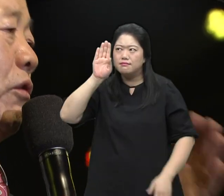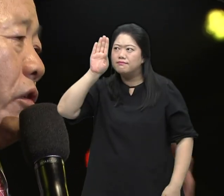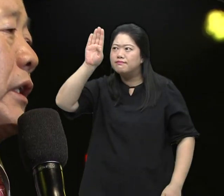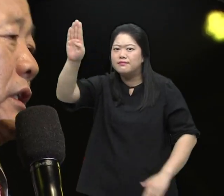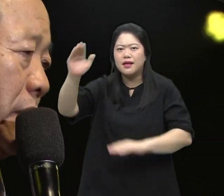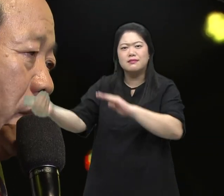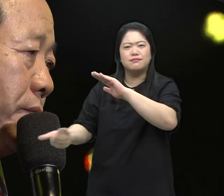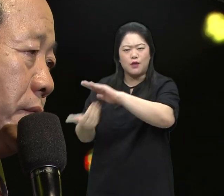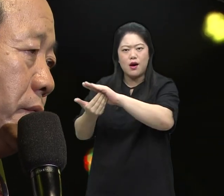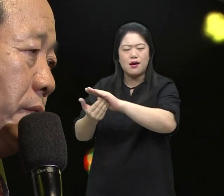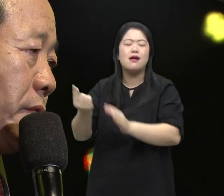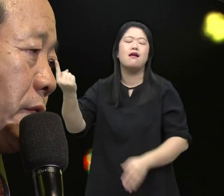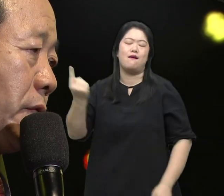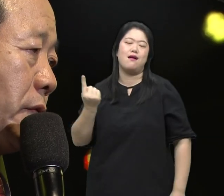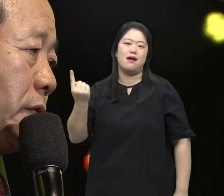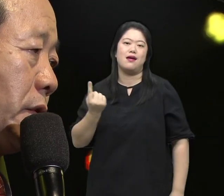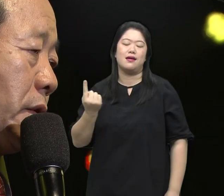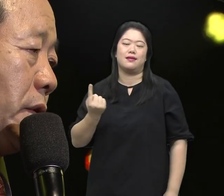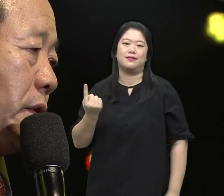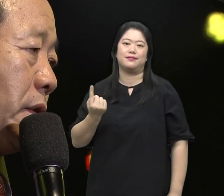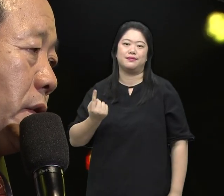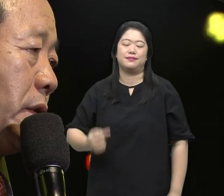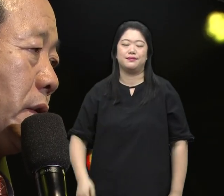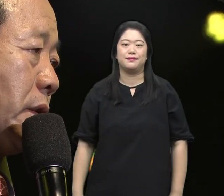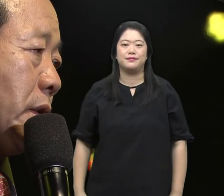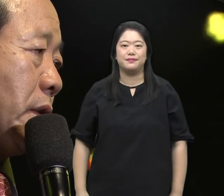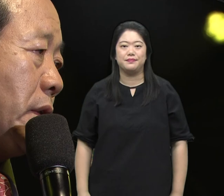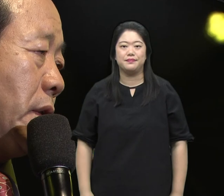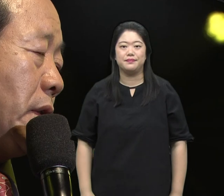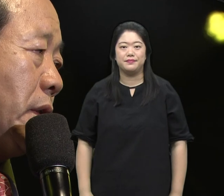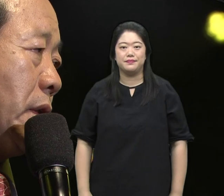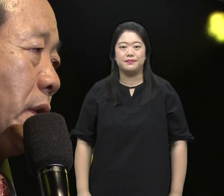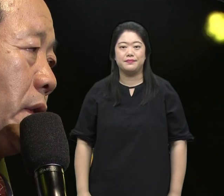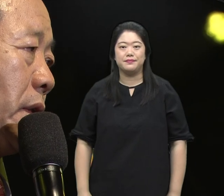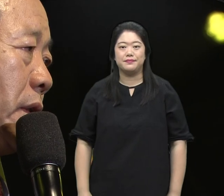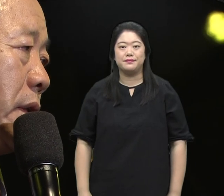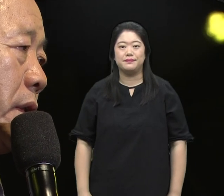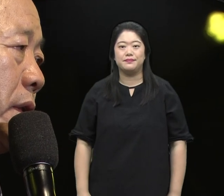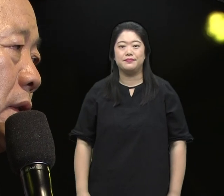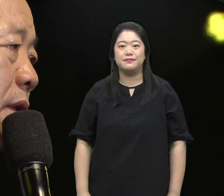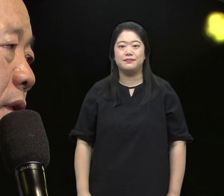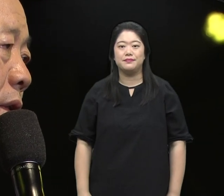And tonight as you briefly Sincerely pray for God Absolutely answers will come